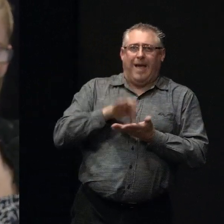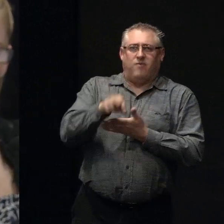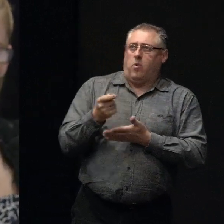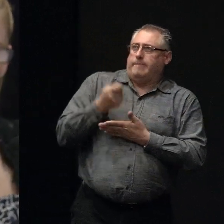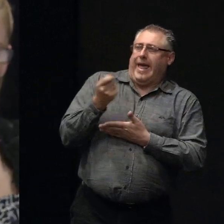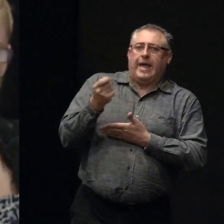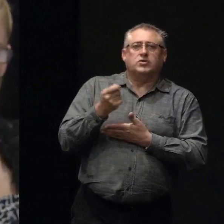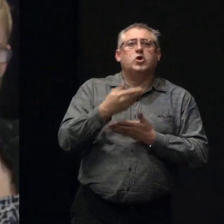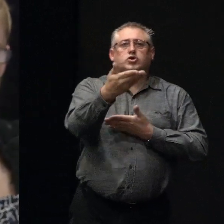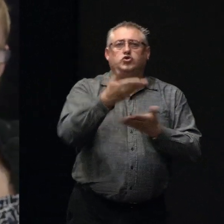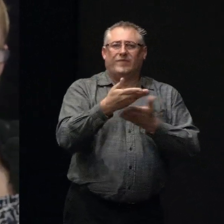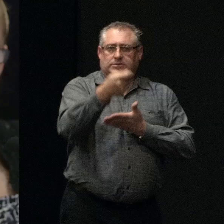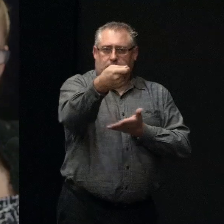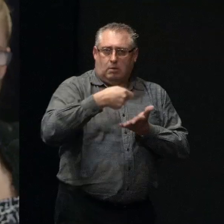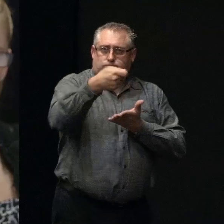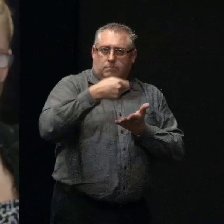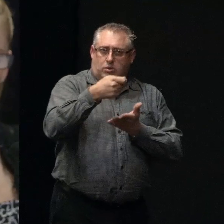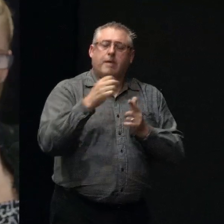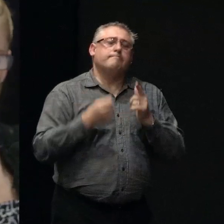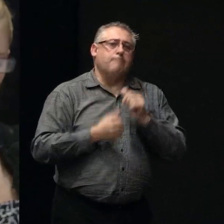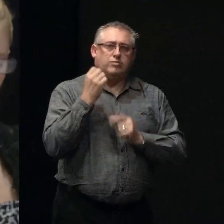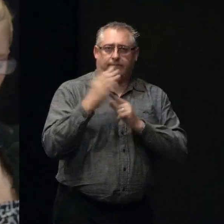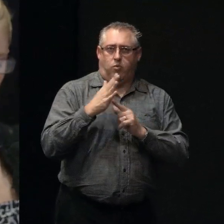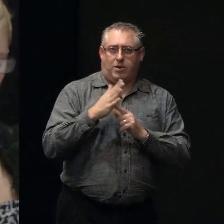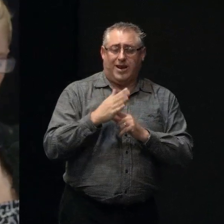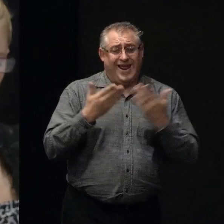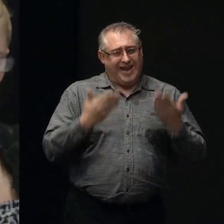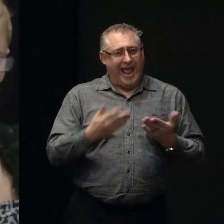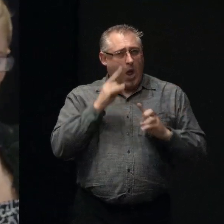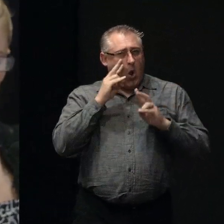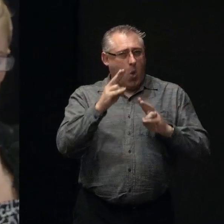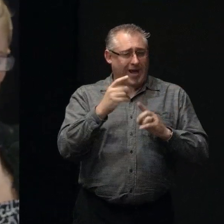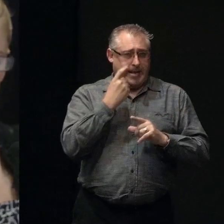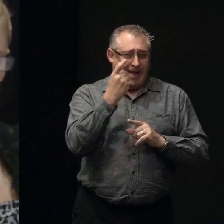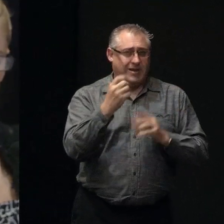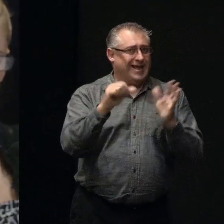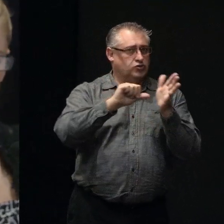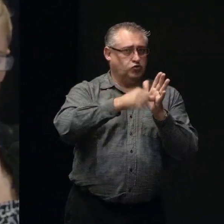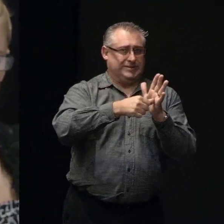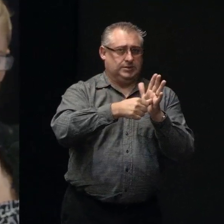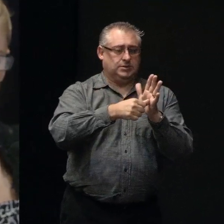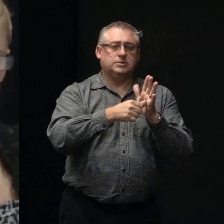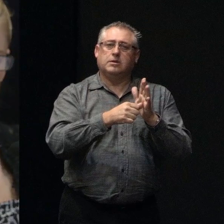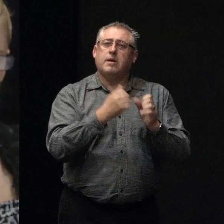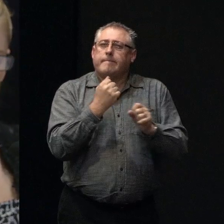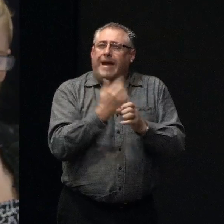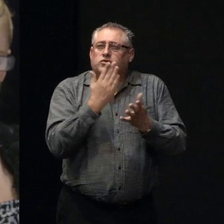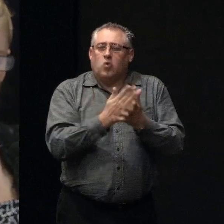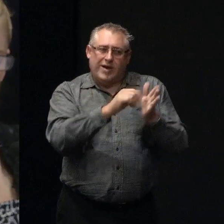is the most important thing. And the other thing we look at quite carefully now is insurance. So, sure, particularly,